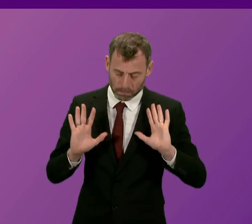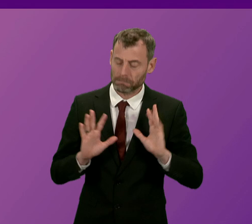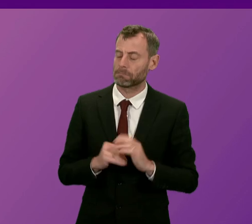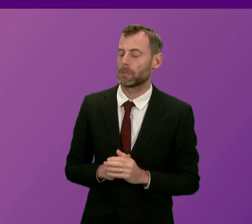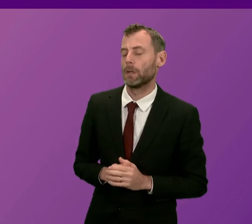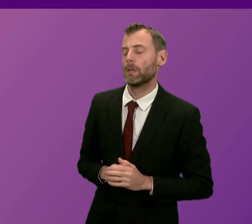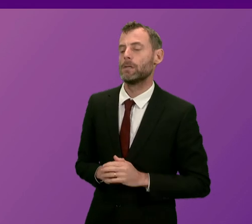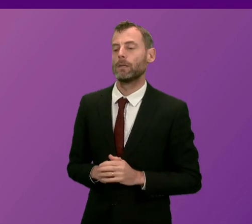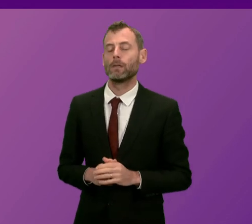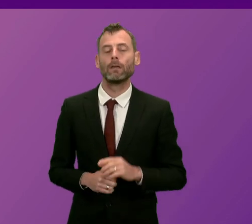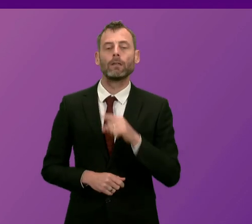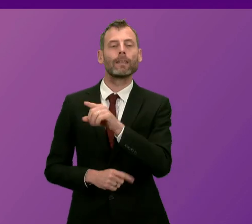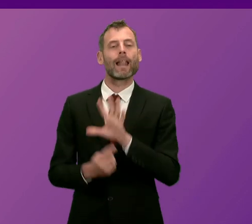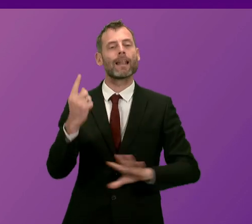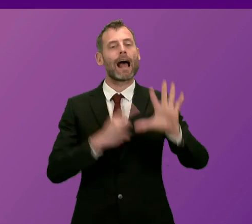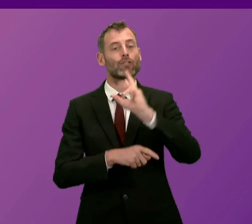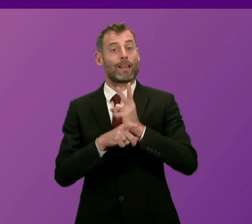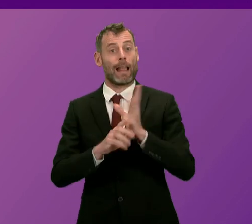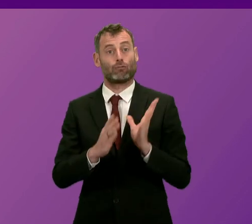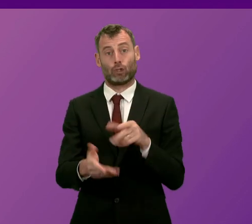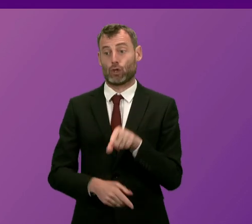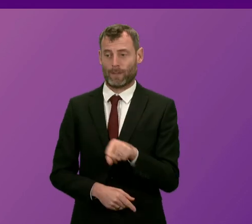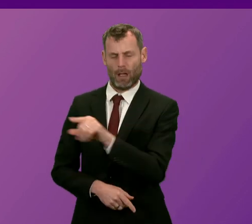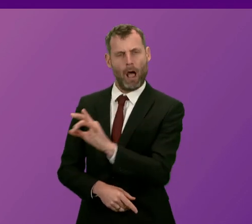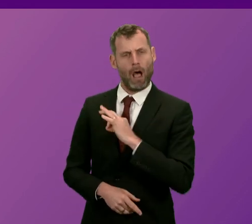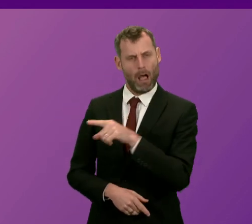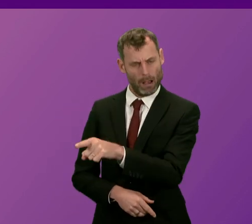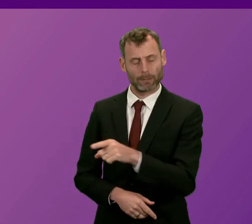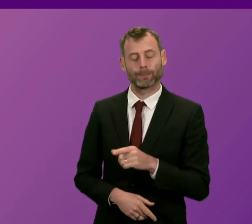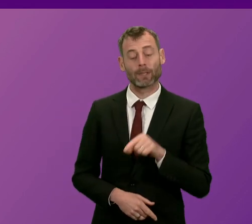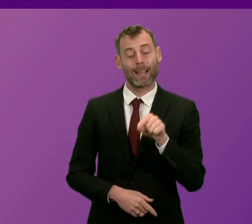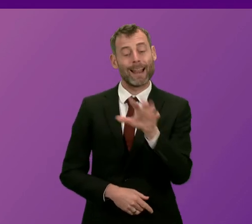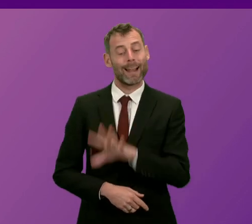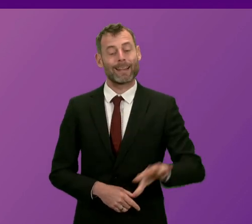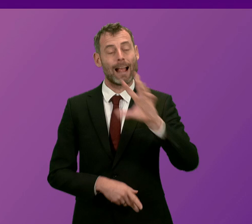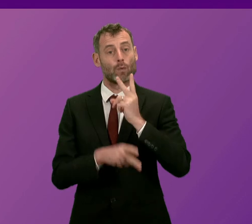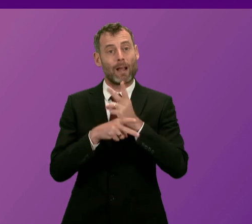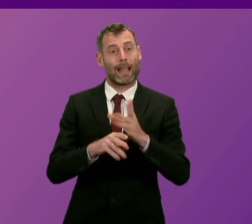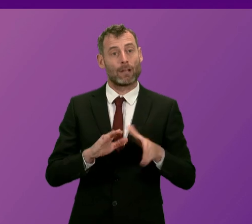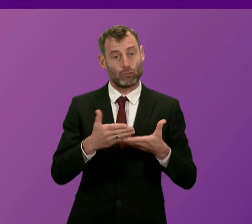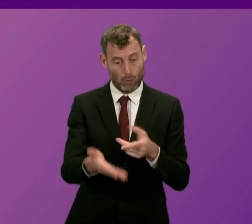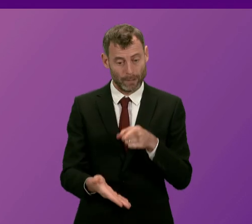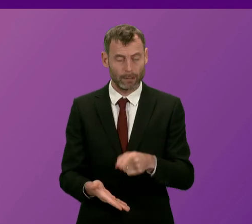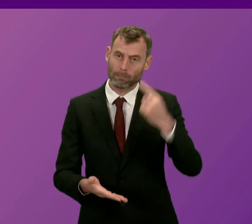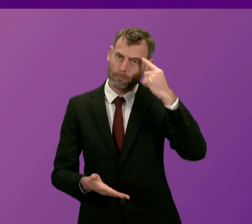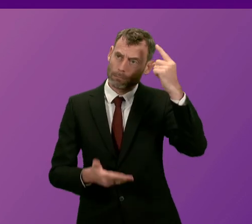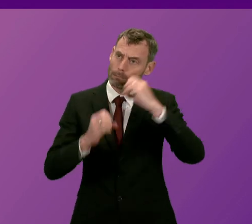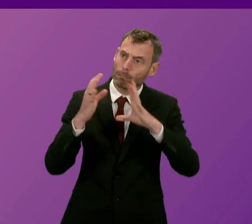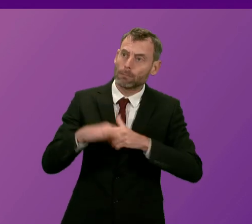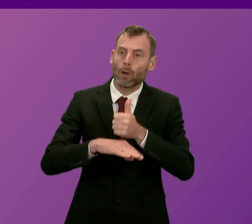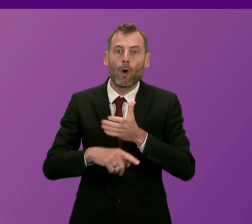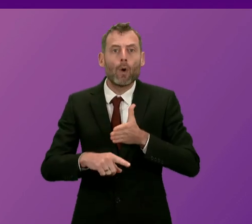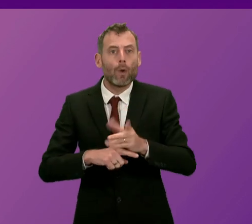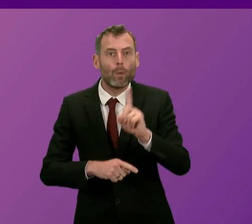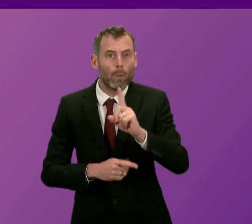On the question of the National Care Service, the National Care Service is a product of consultation and dialogue with